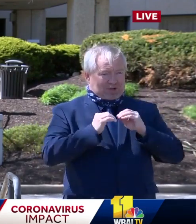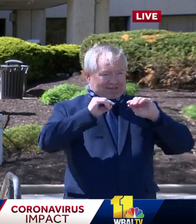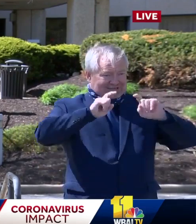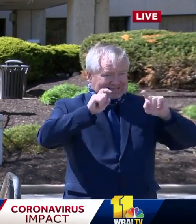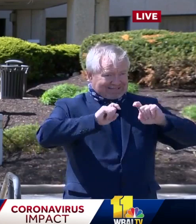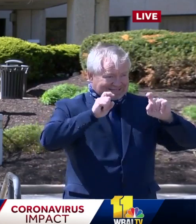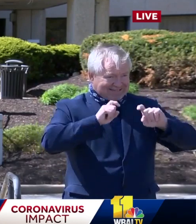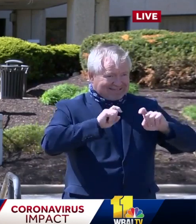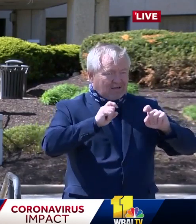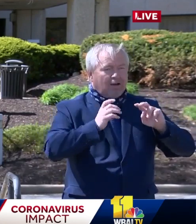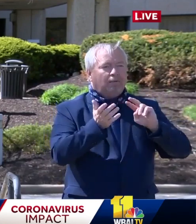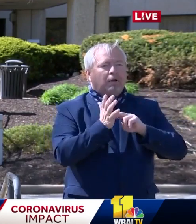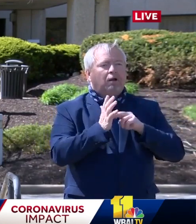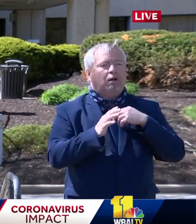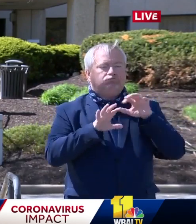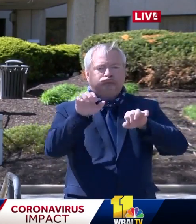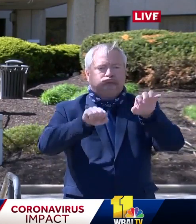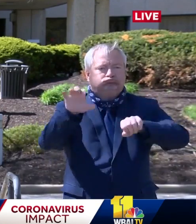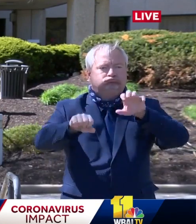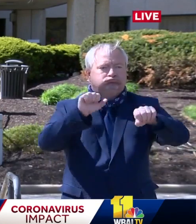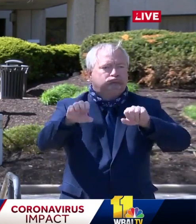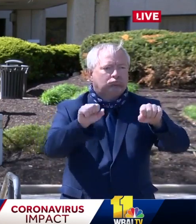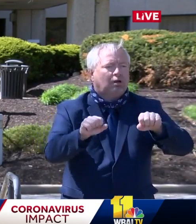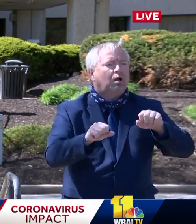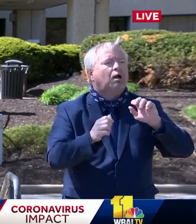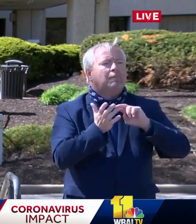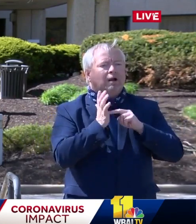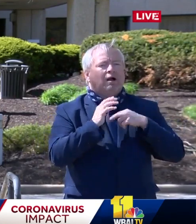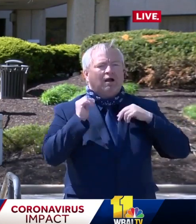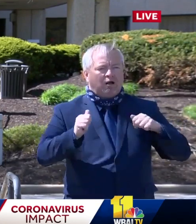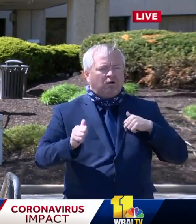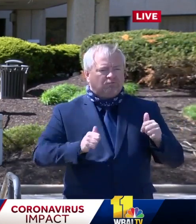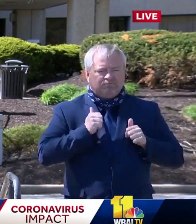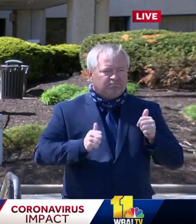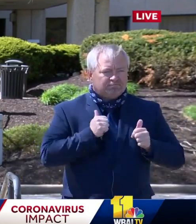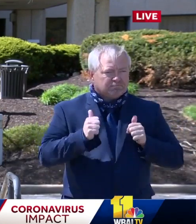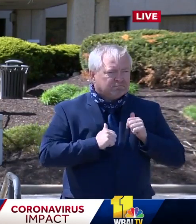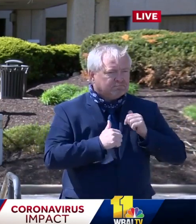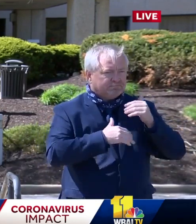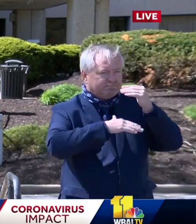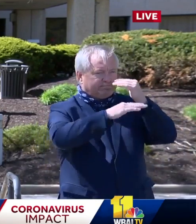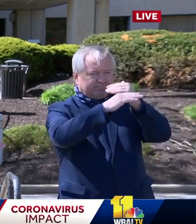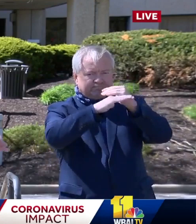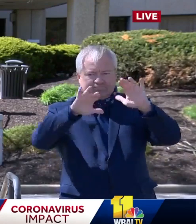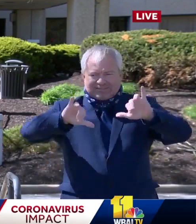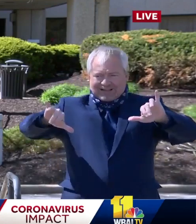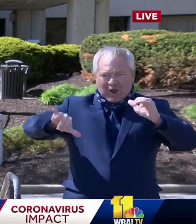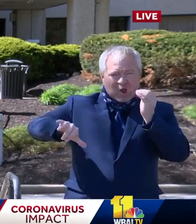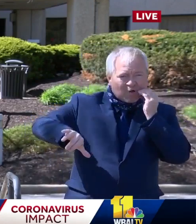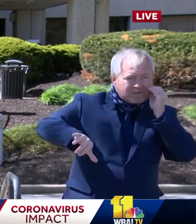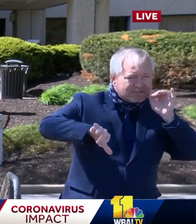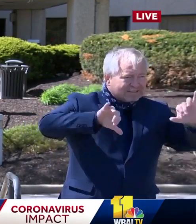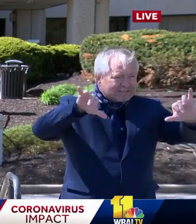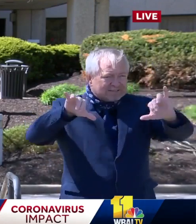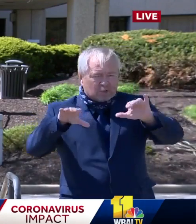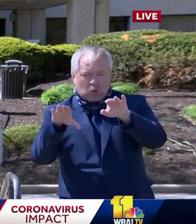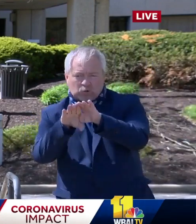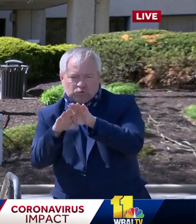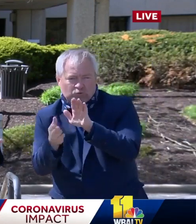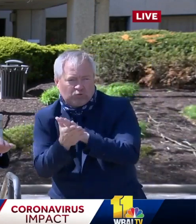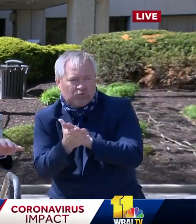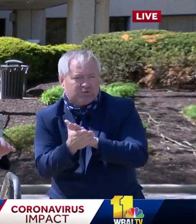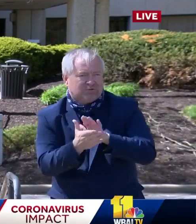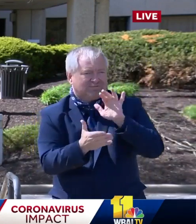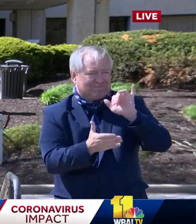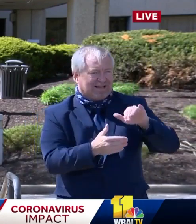early and aggressive in our efforts to, you've heard a lot about flattening the curve, and by flattening it, you